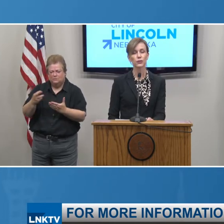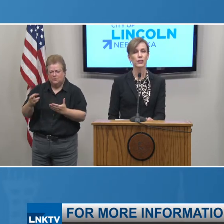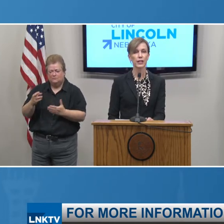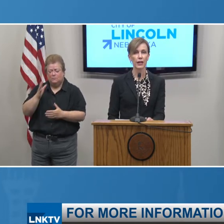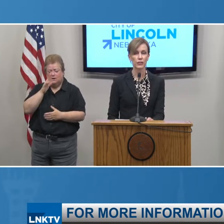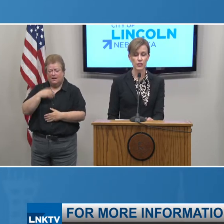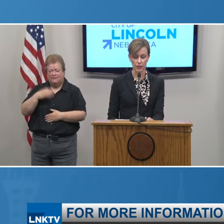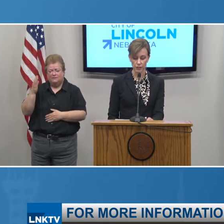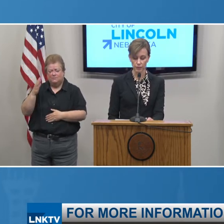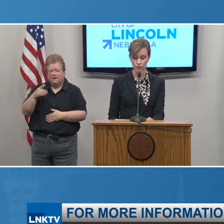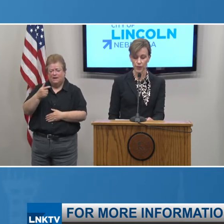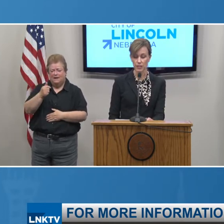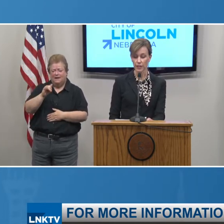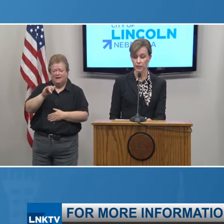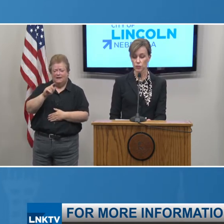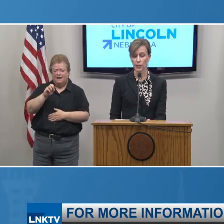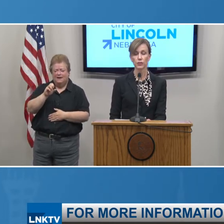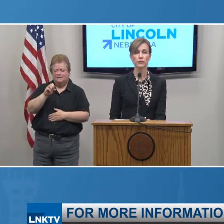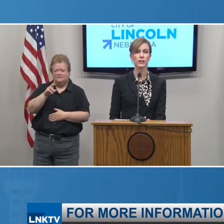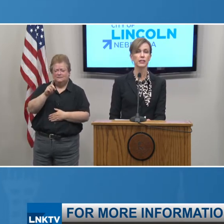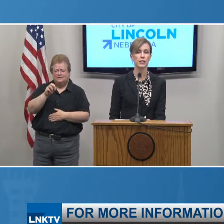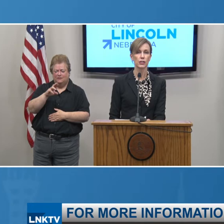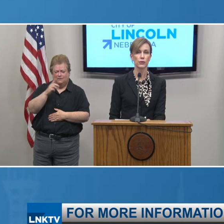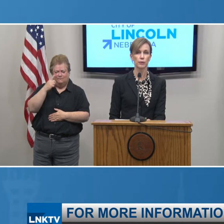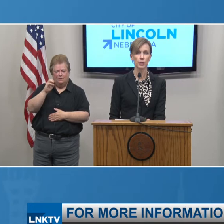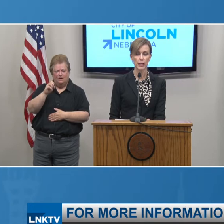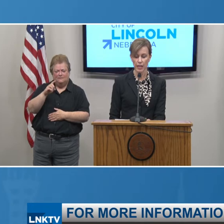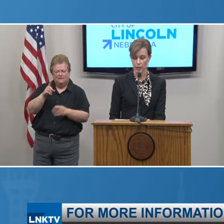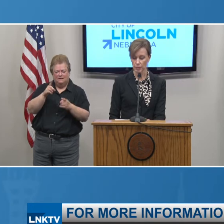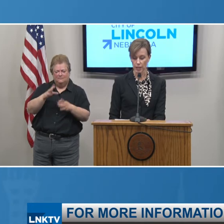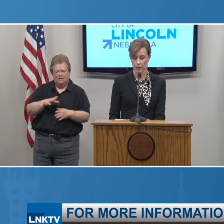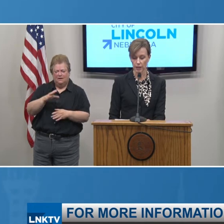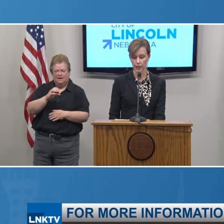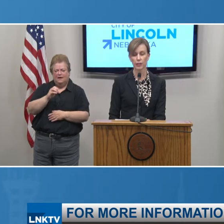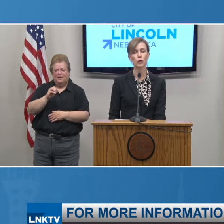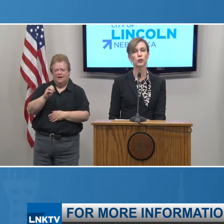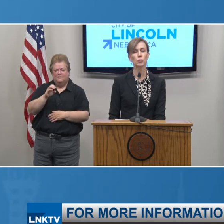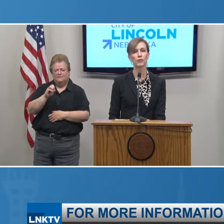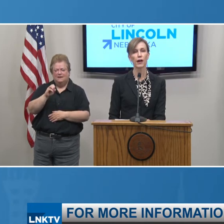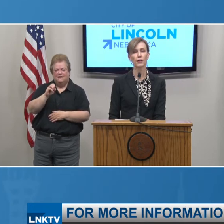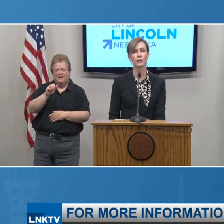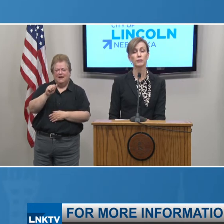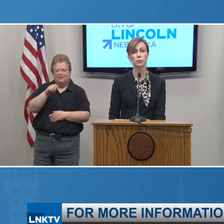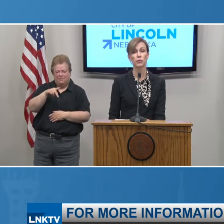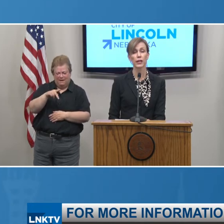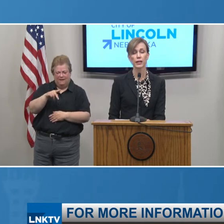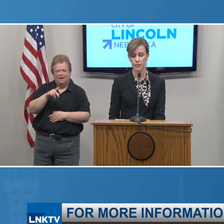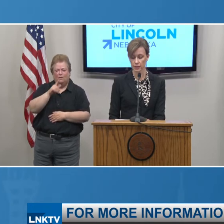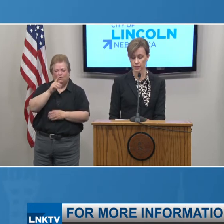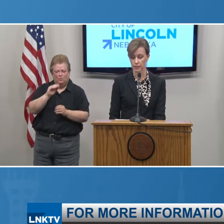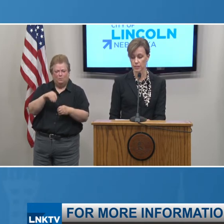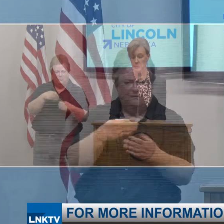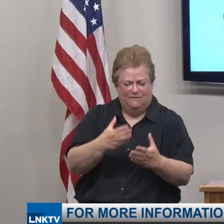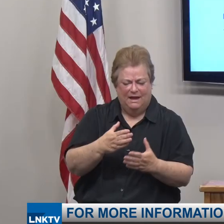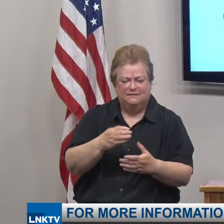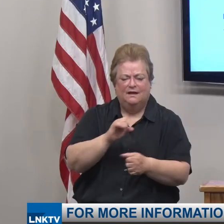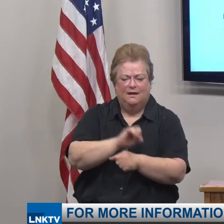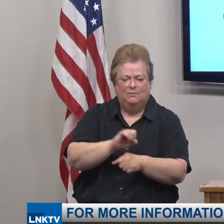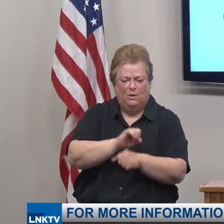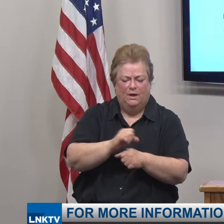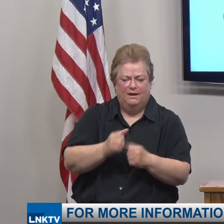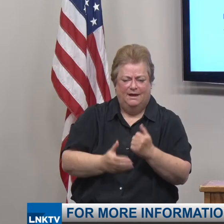speakers include Gail Sutter, Executive Director of Continuum EAP, a local provider of employee assistance